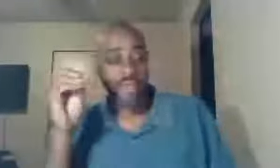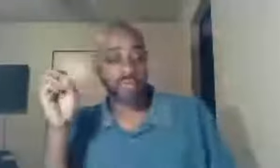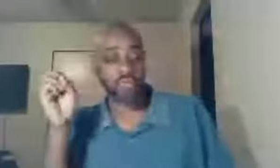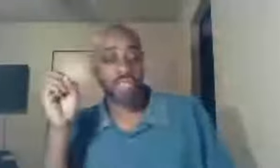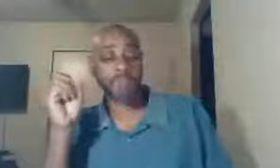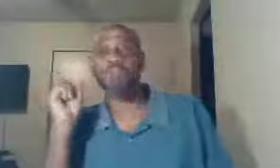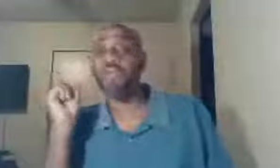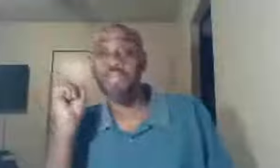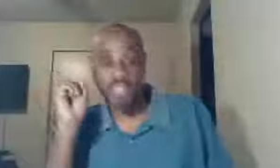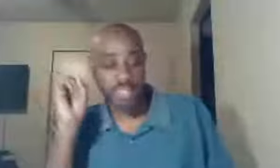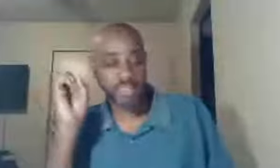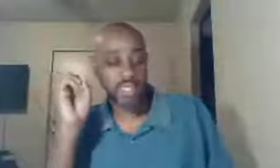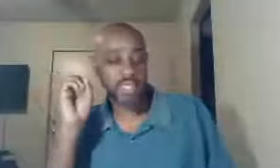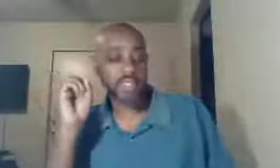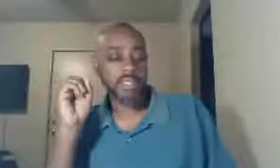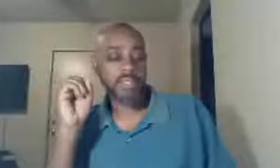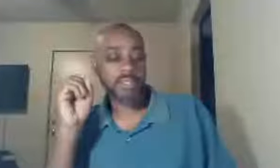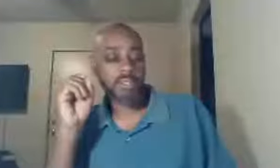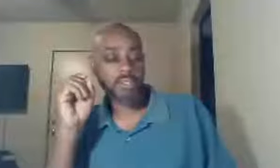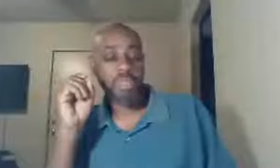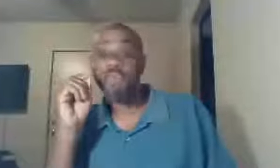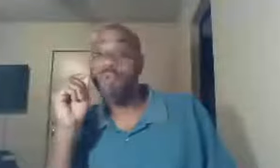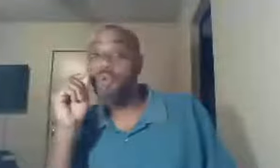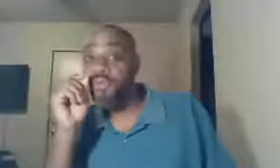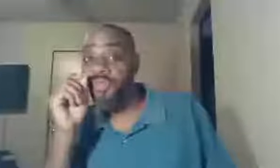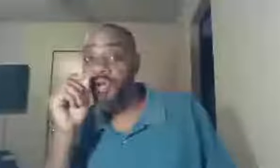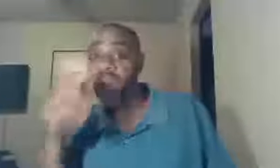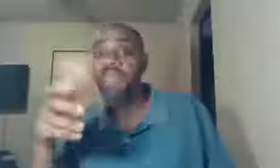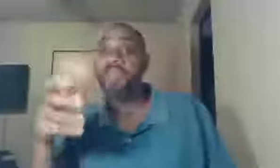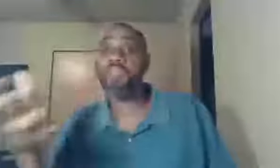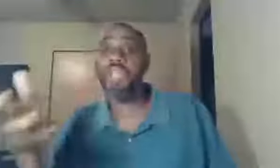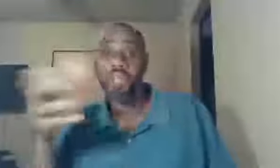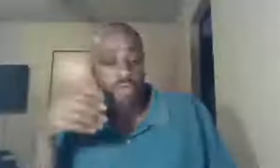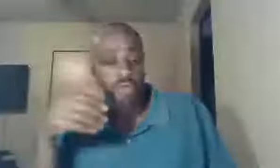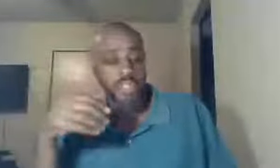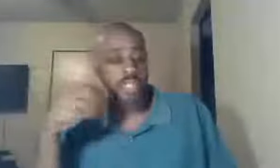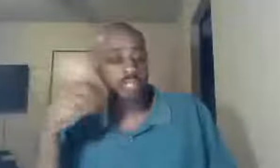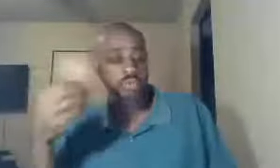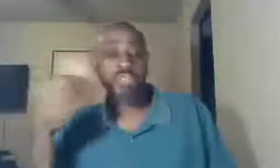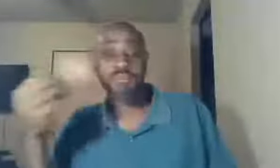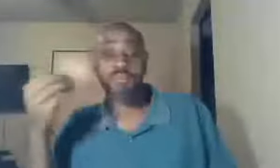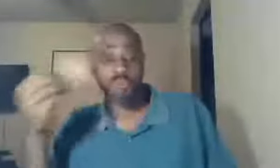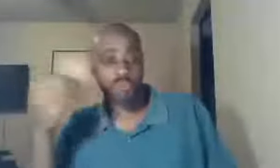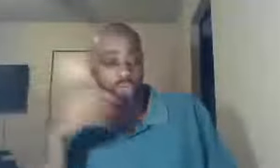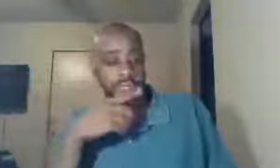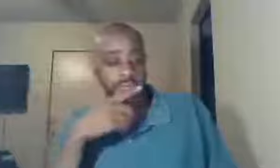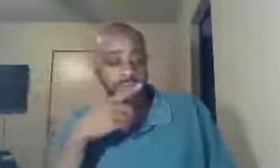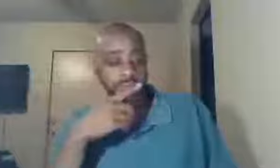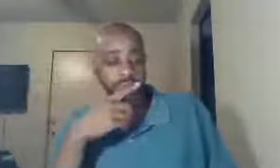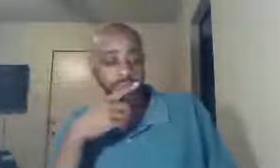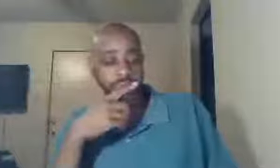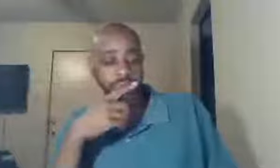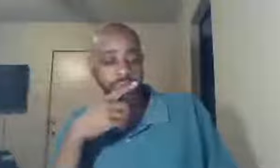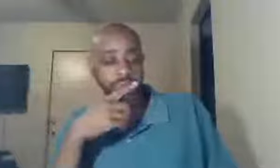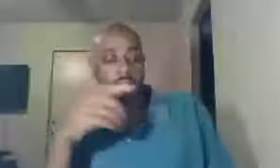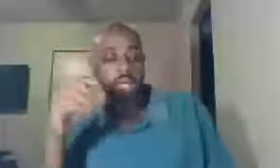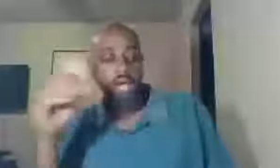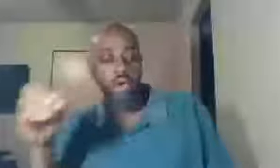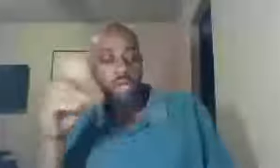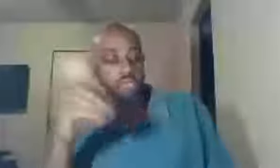Matthew chapter 13, 24 through 30, Matthew chapter 13, 24 through 30, according to